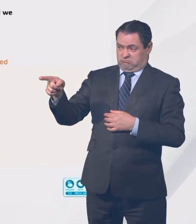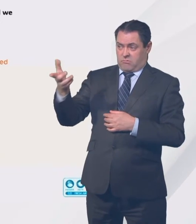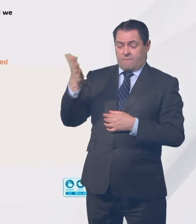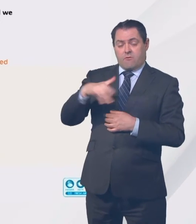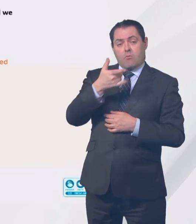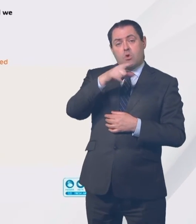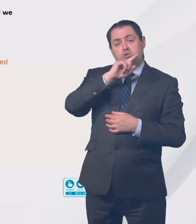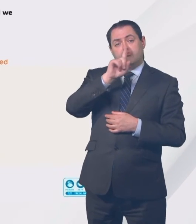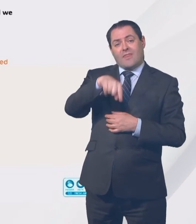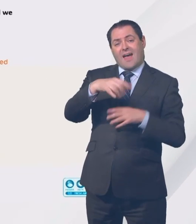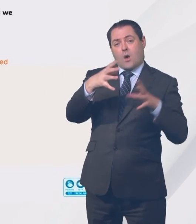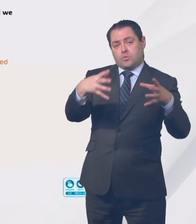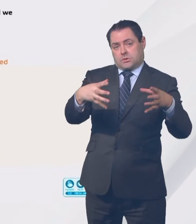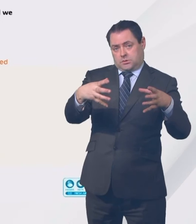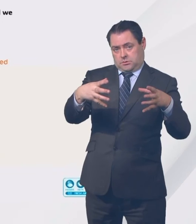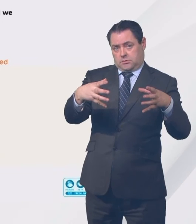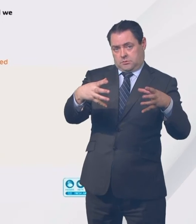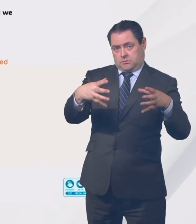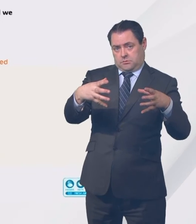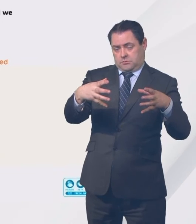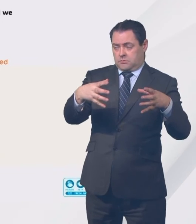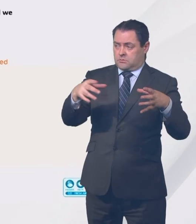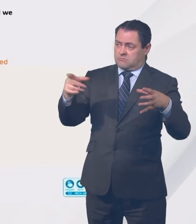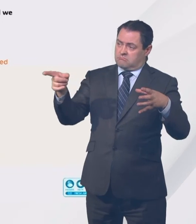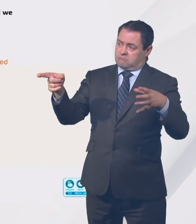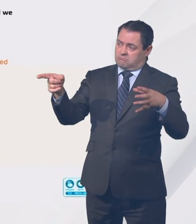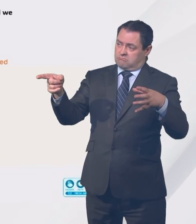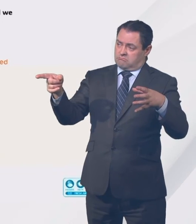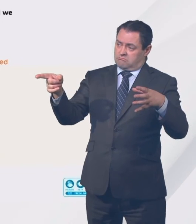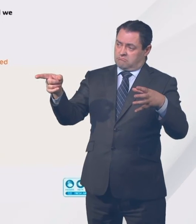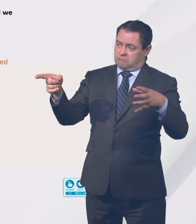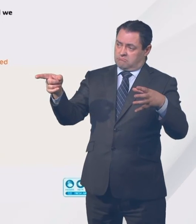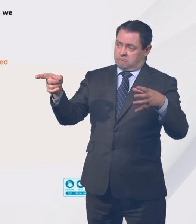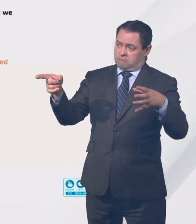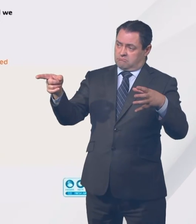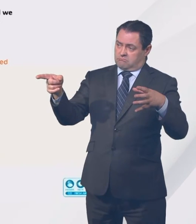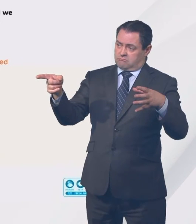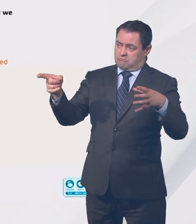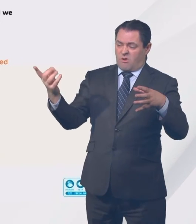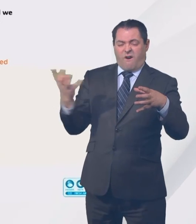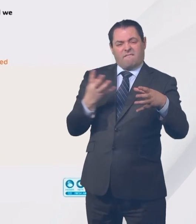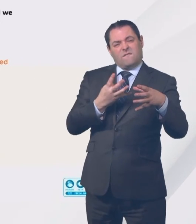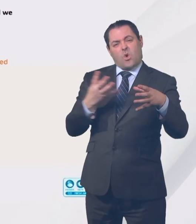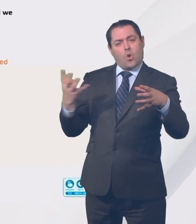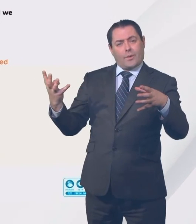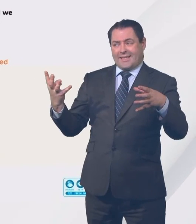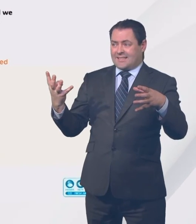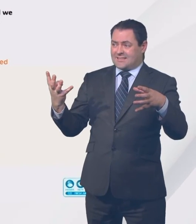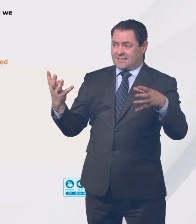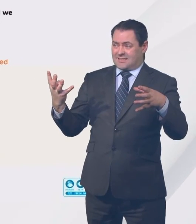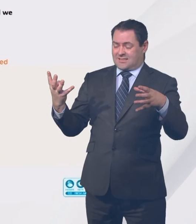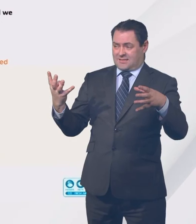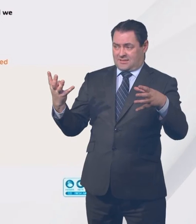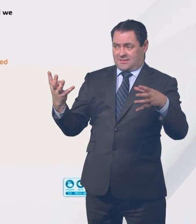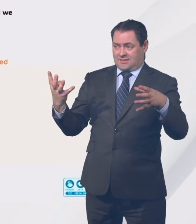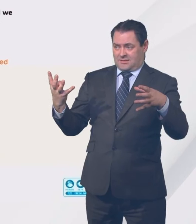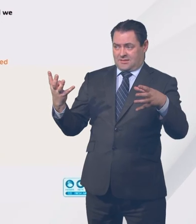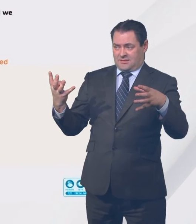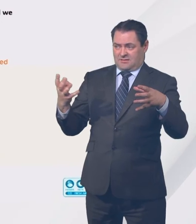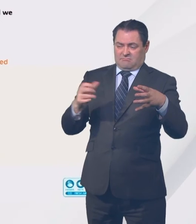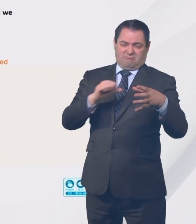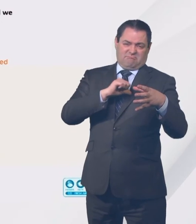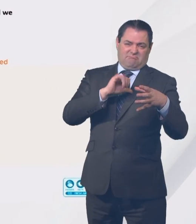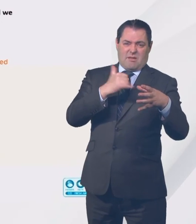in the population of that age, over a four-week period, roughly seven